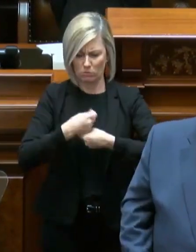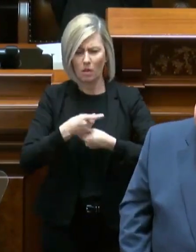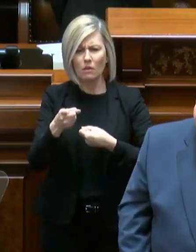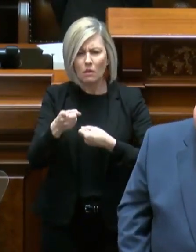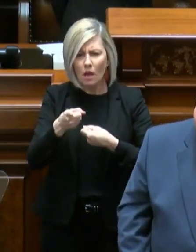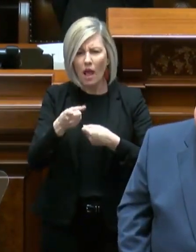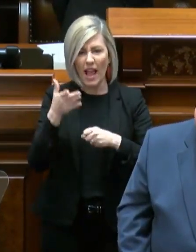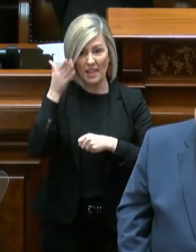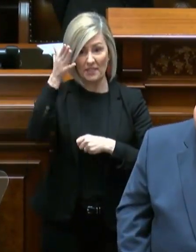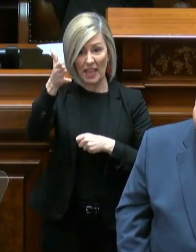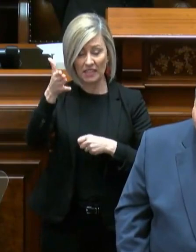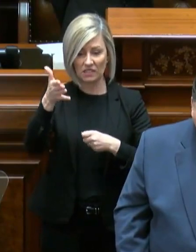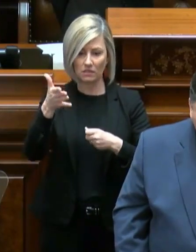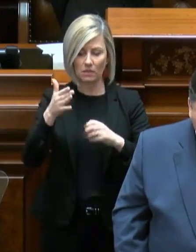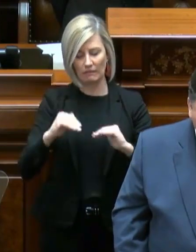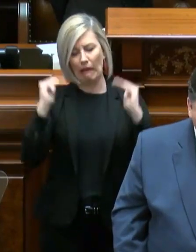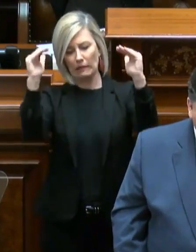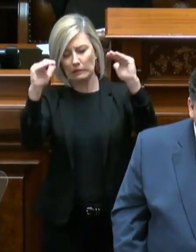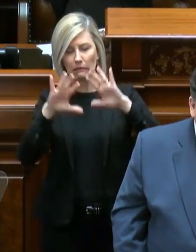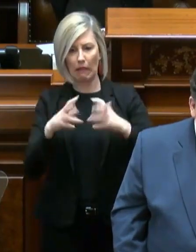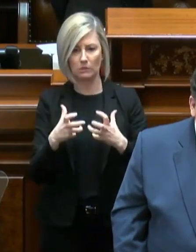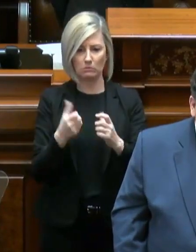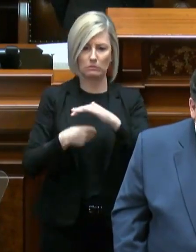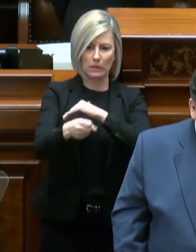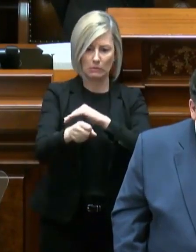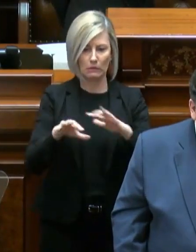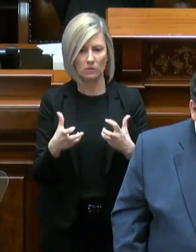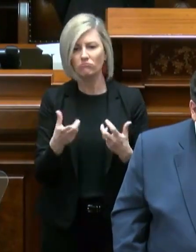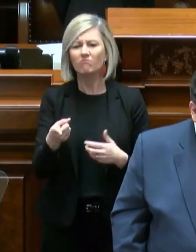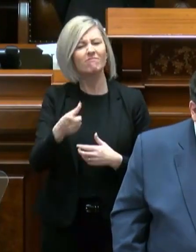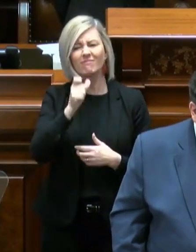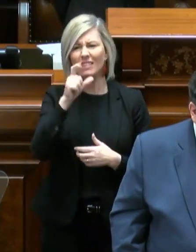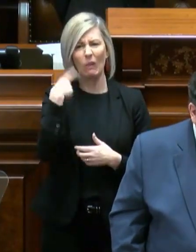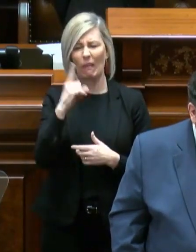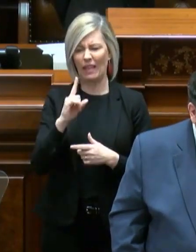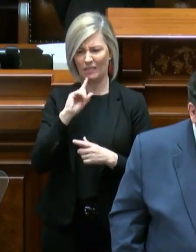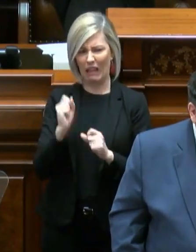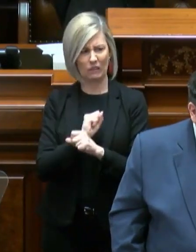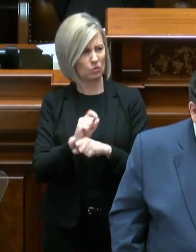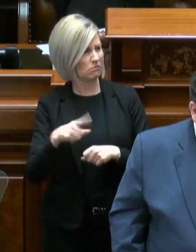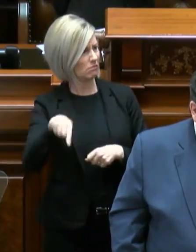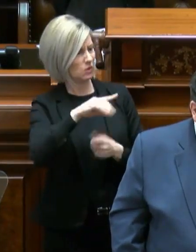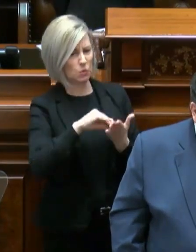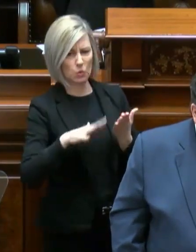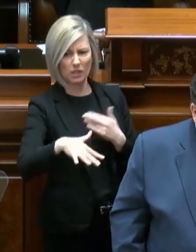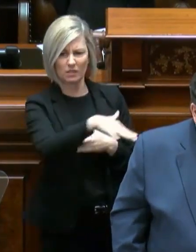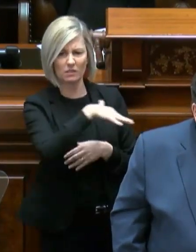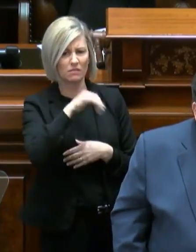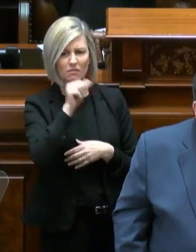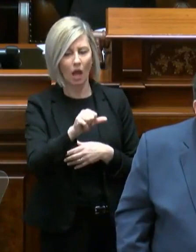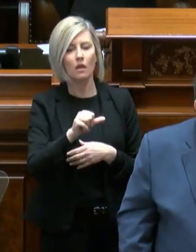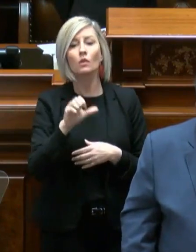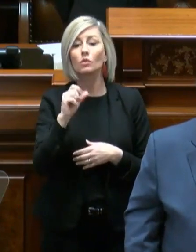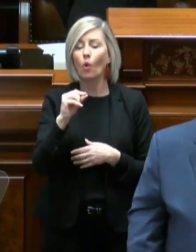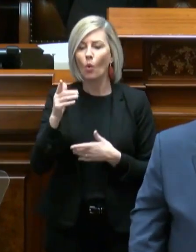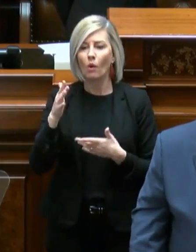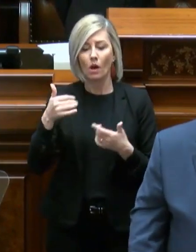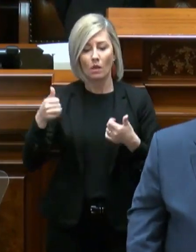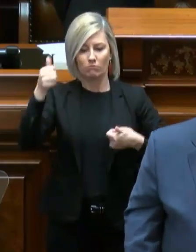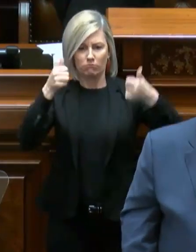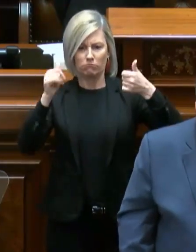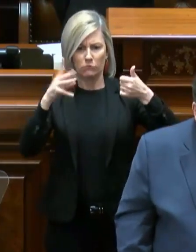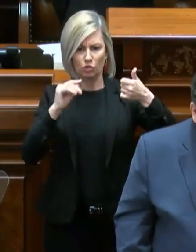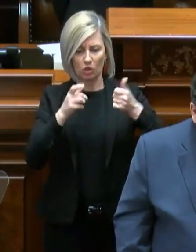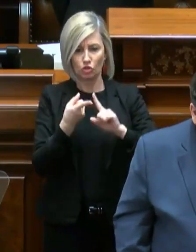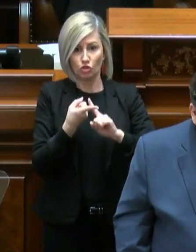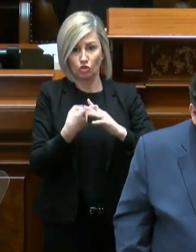advanced placement classroom at Fenton didn't look much like the actual student body. So Fenton's leadership began expanding